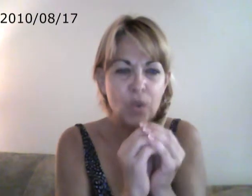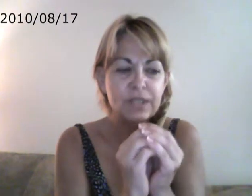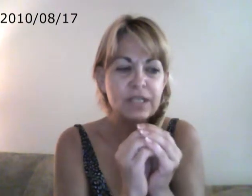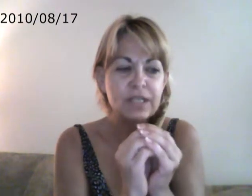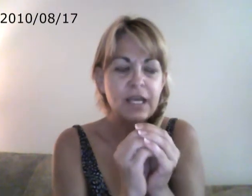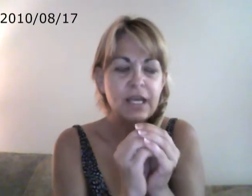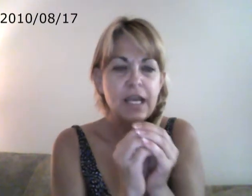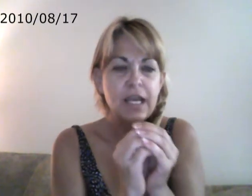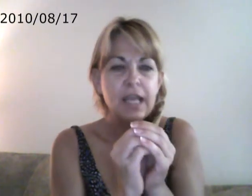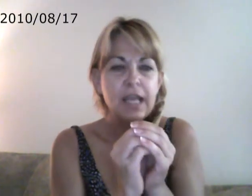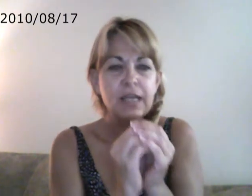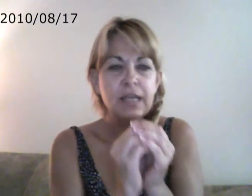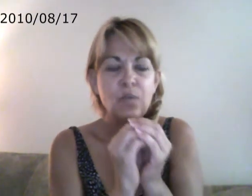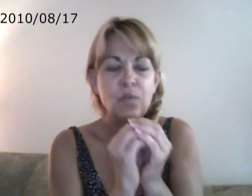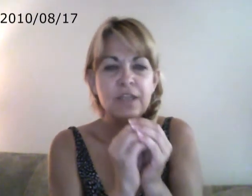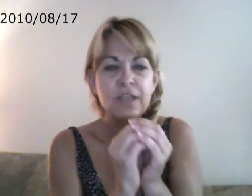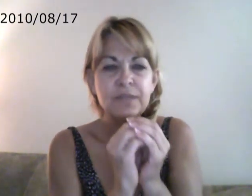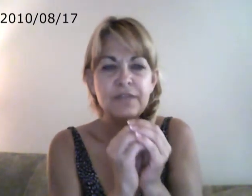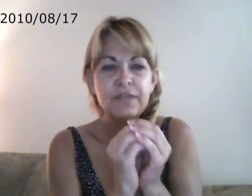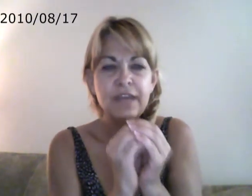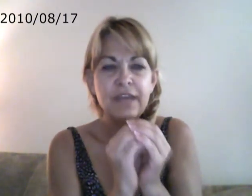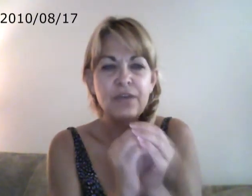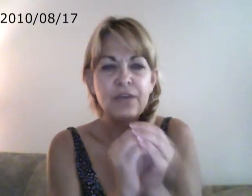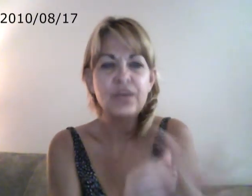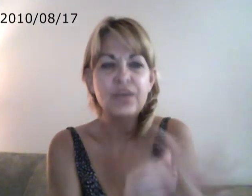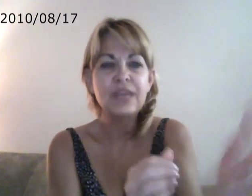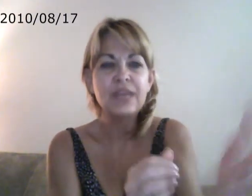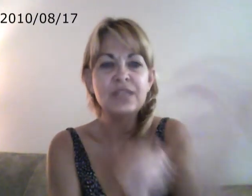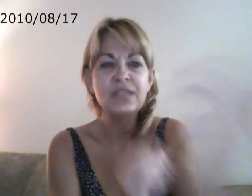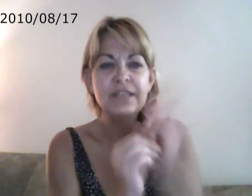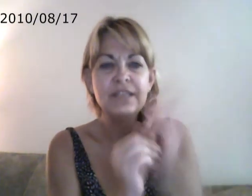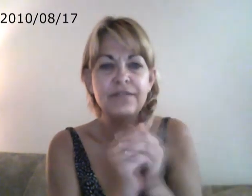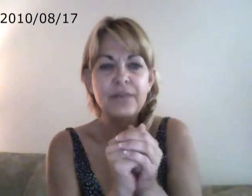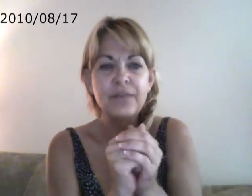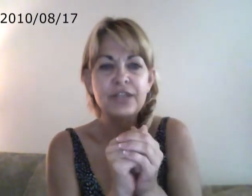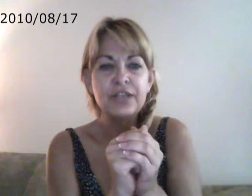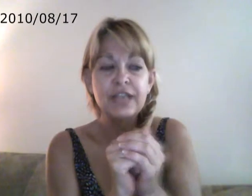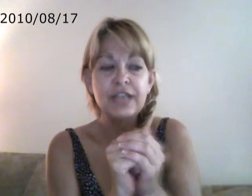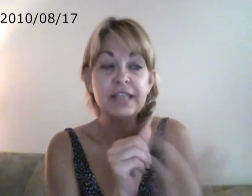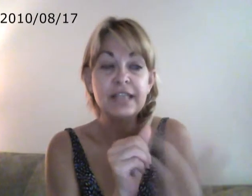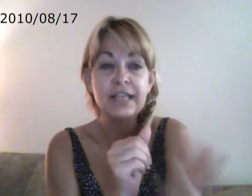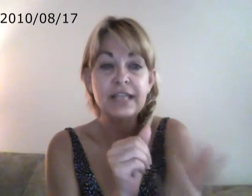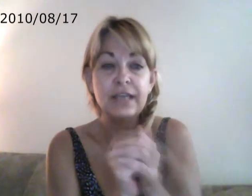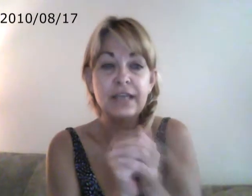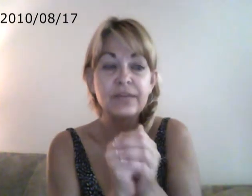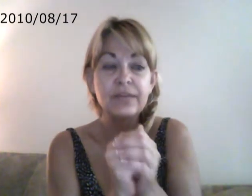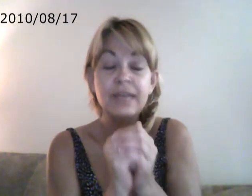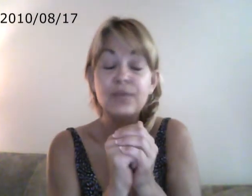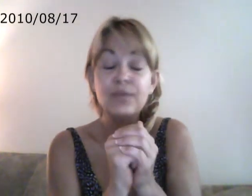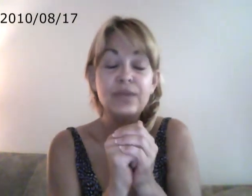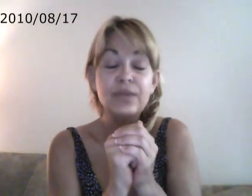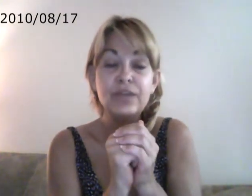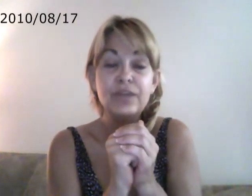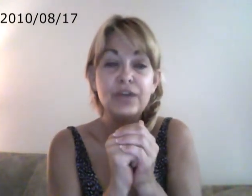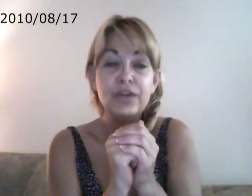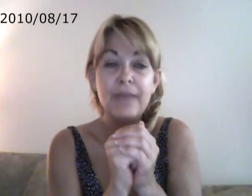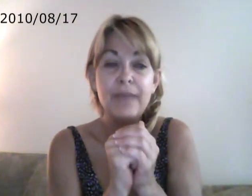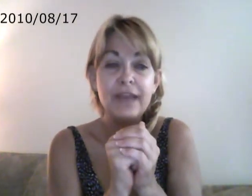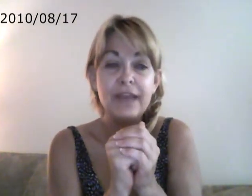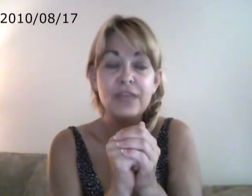in one specific area where they can receive information and send it out. They can be really, really good at math. They can